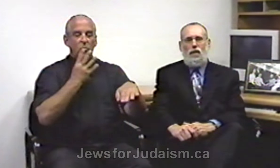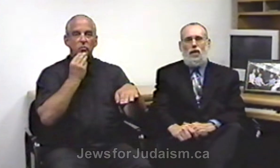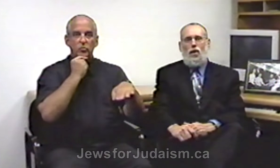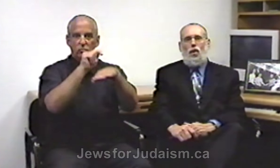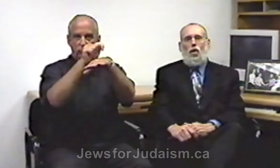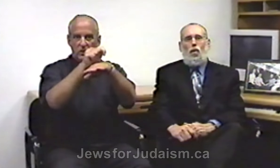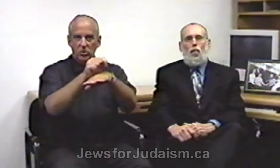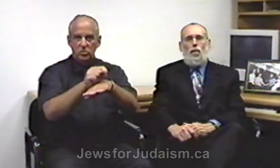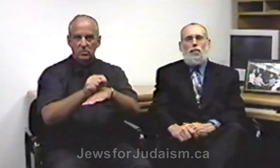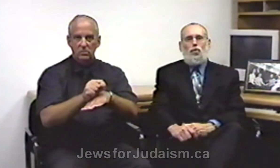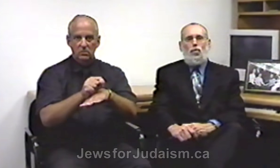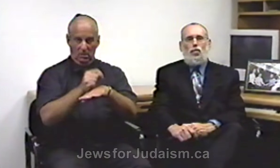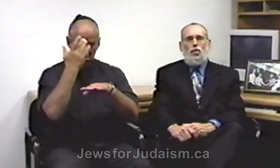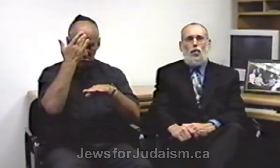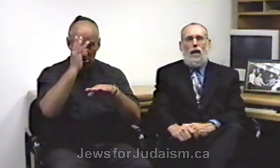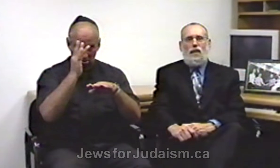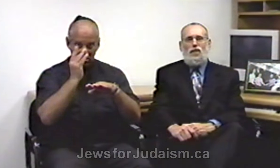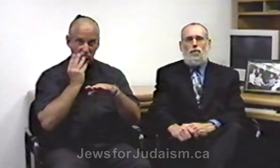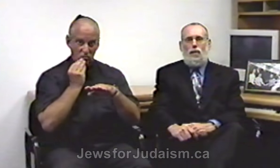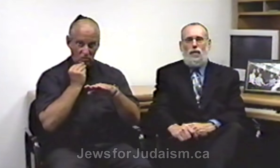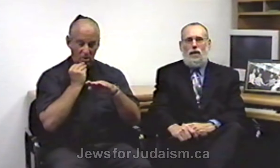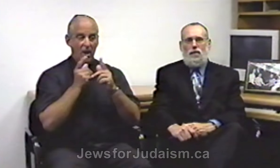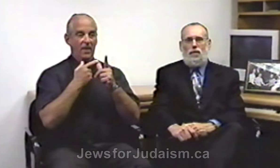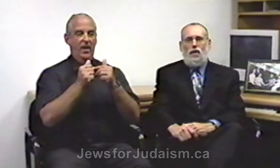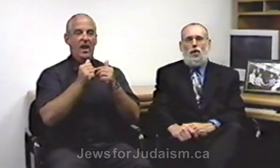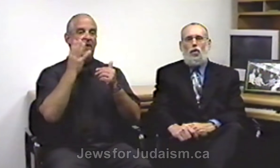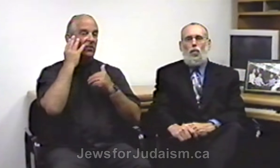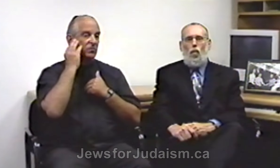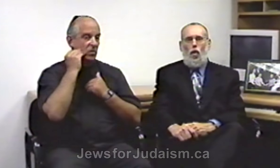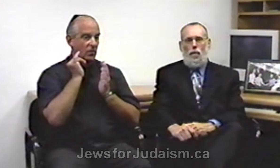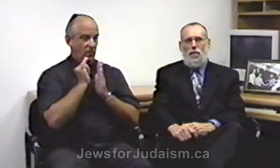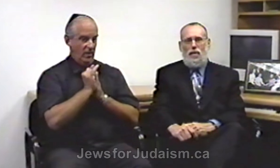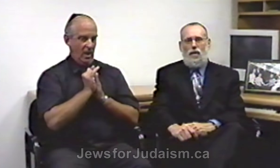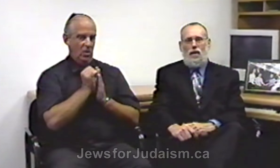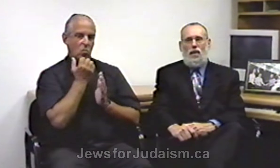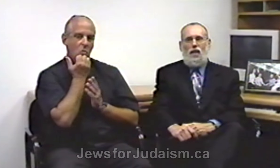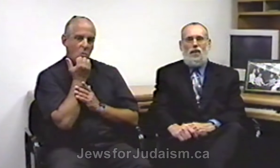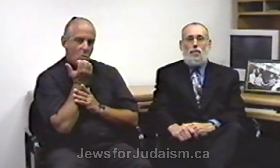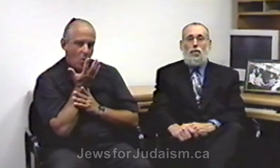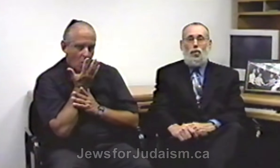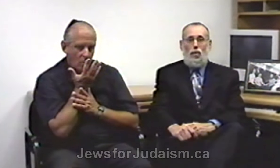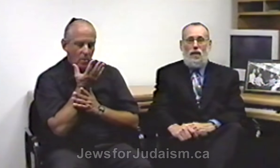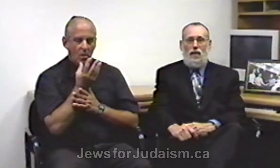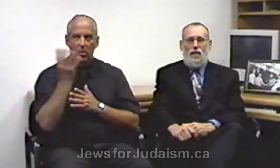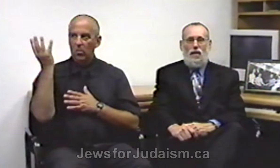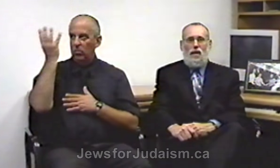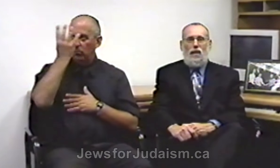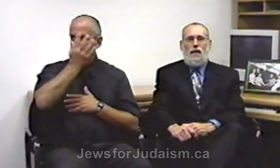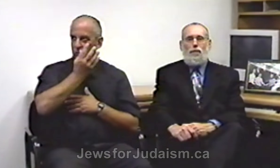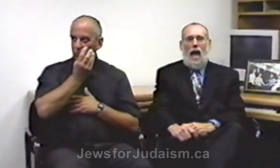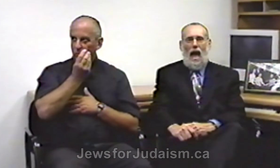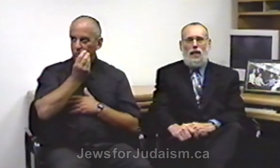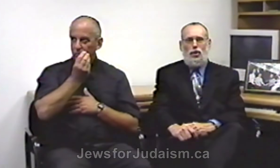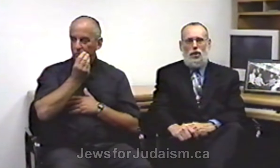were Jews who had experienced the warmth, the beauty, the passion,